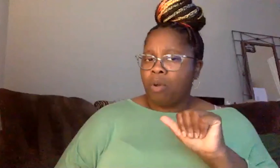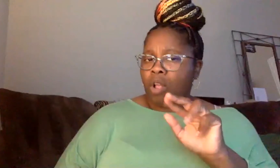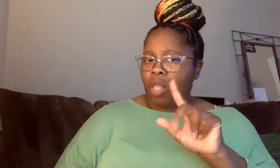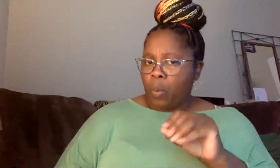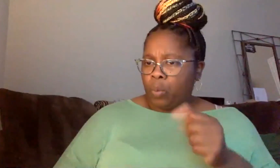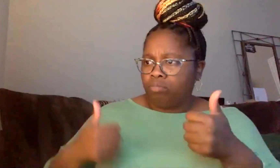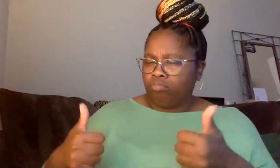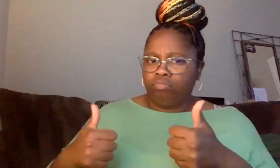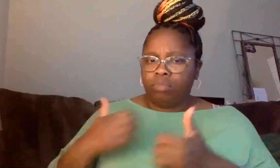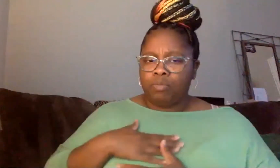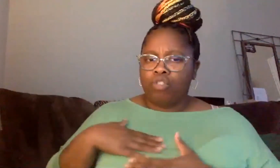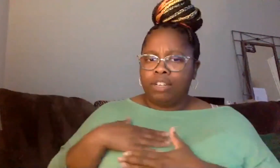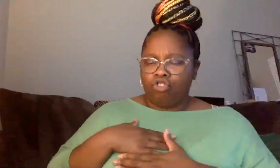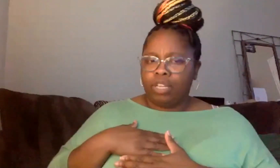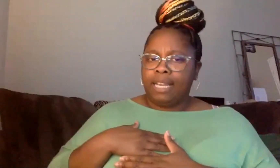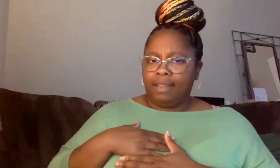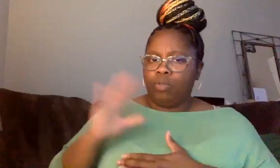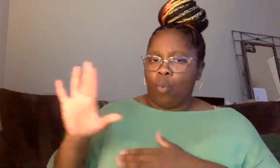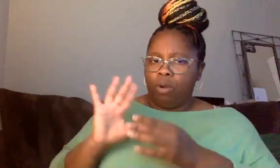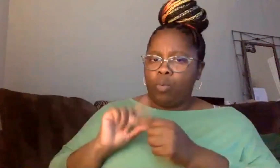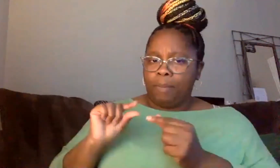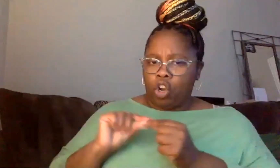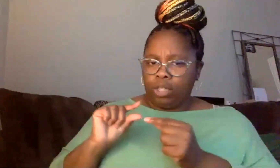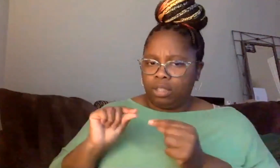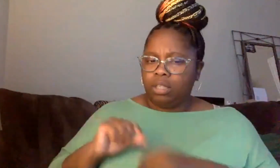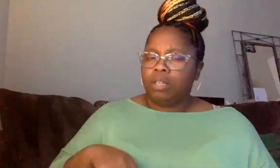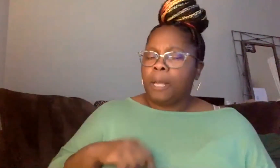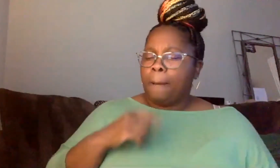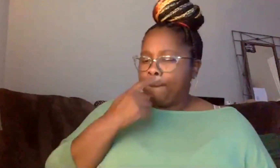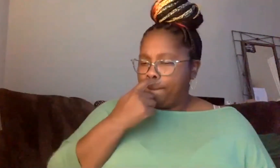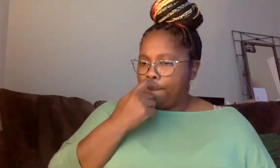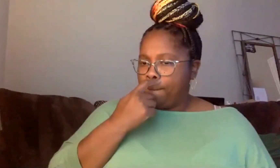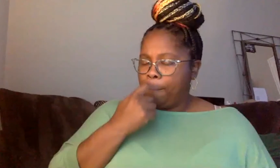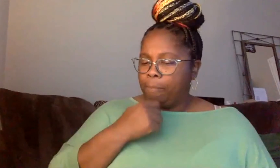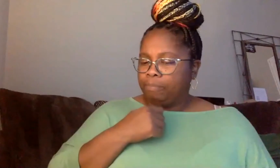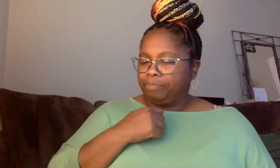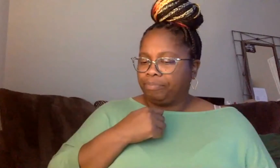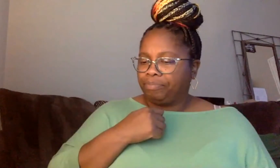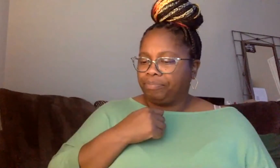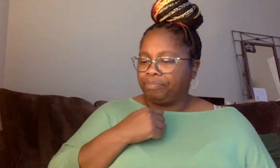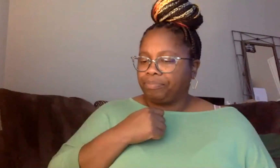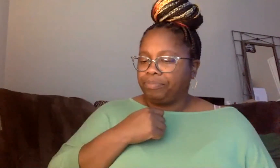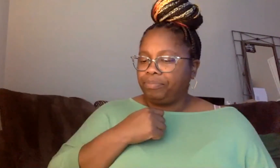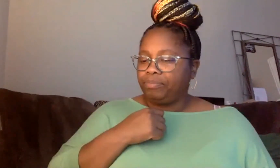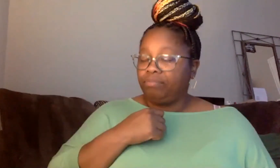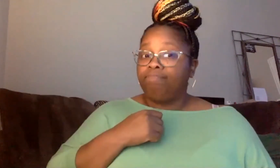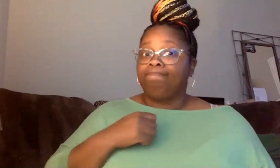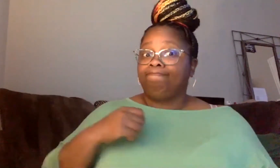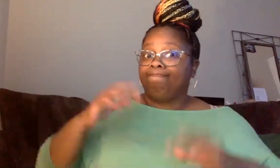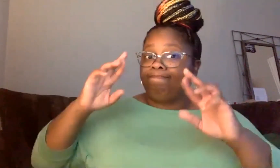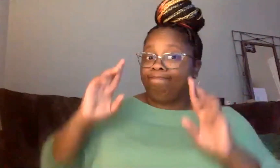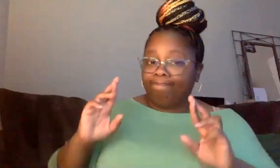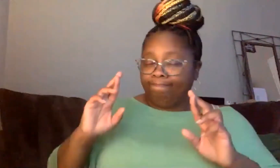appreciate, appreciate your remarks. And, you know, we just want to hope, hopefully